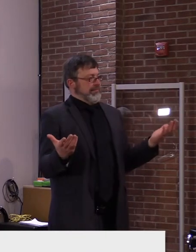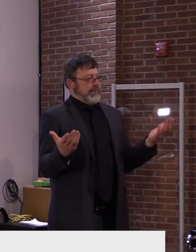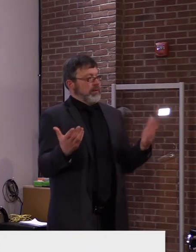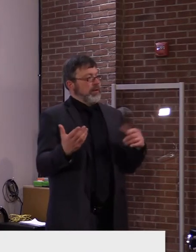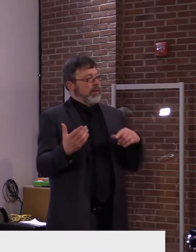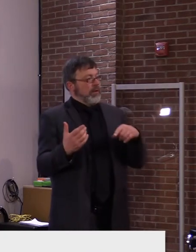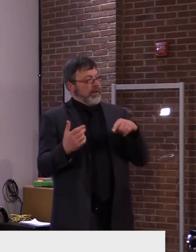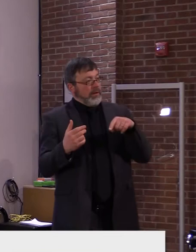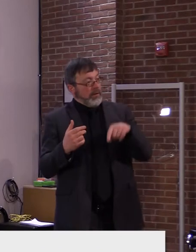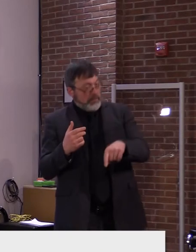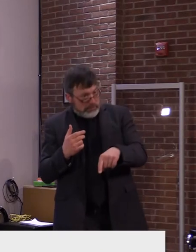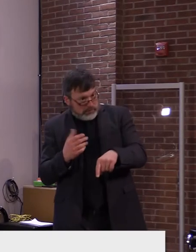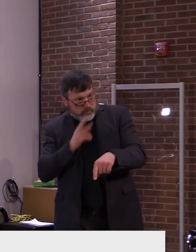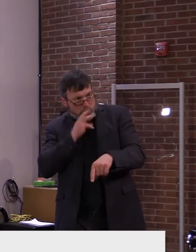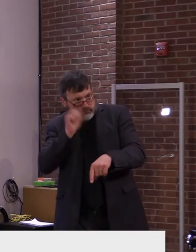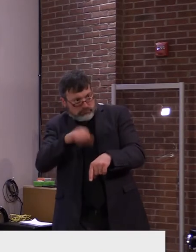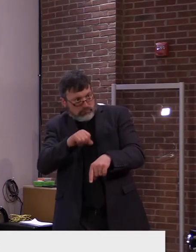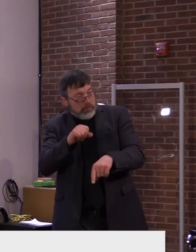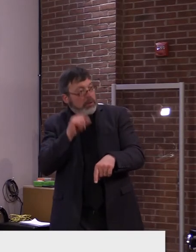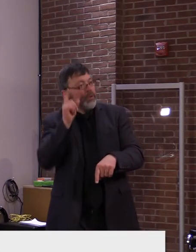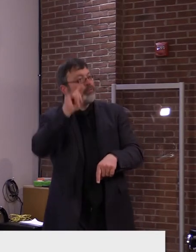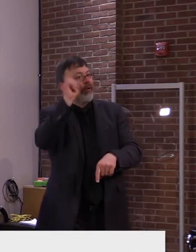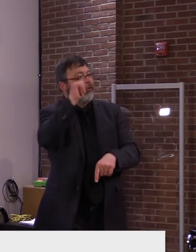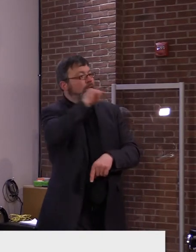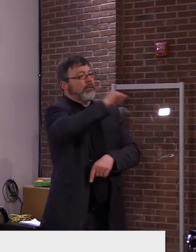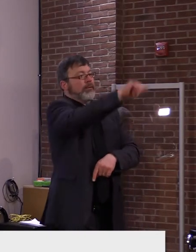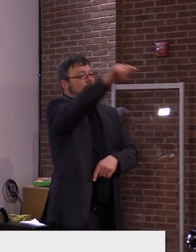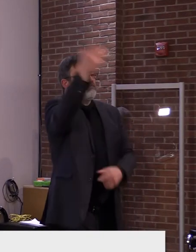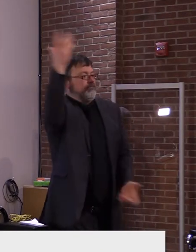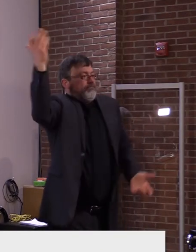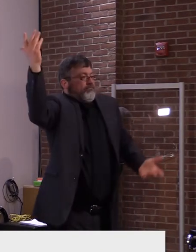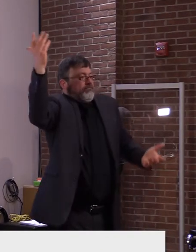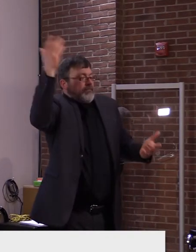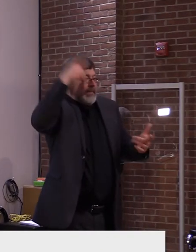the variant virus and that was proven by genome sequencing.